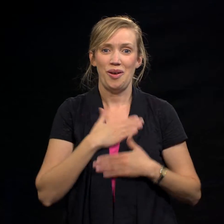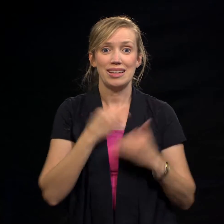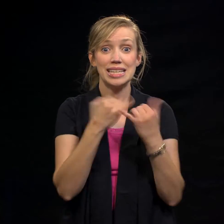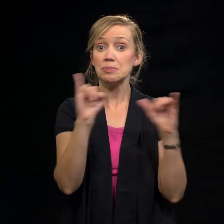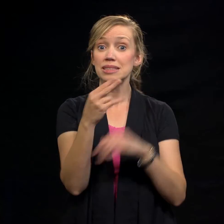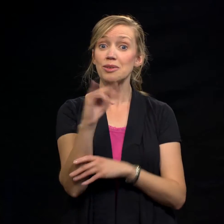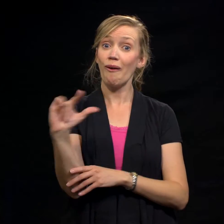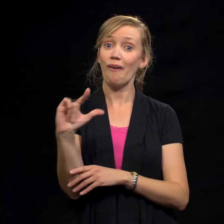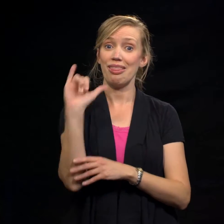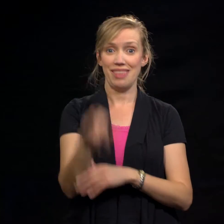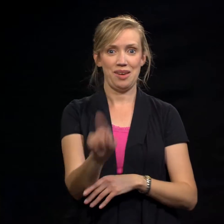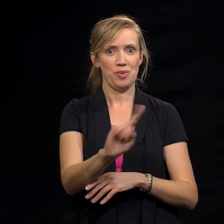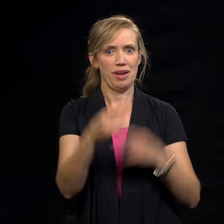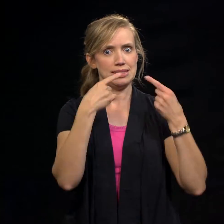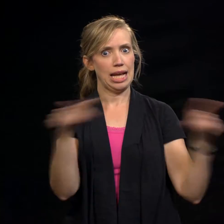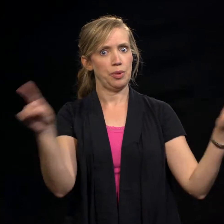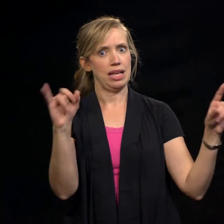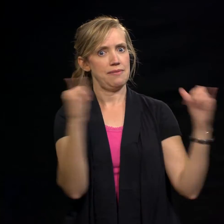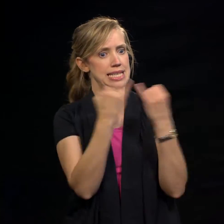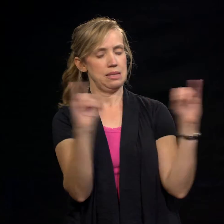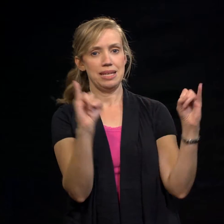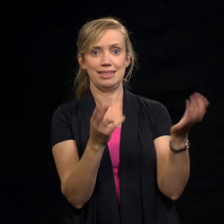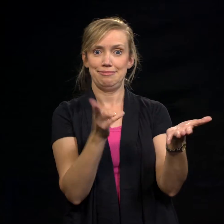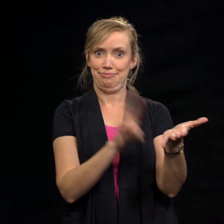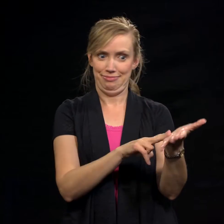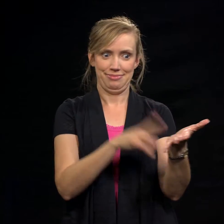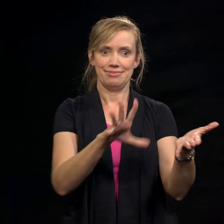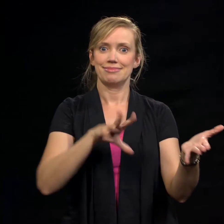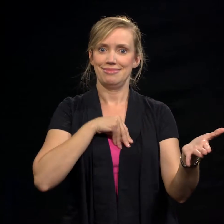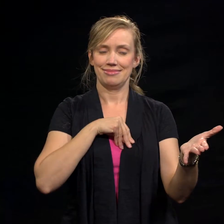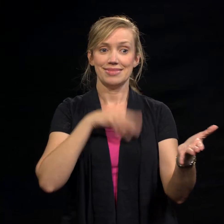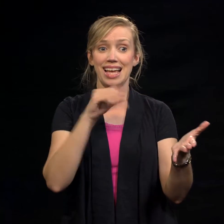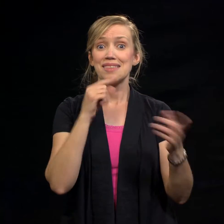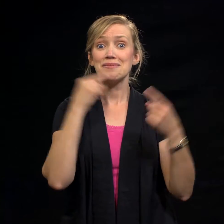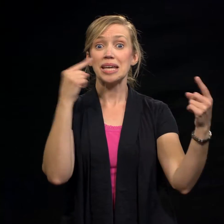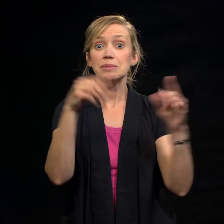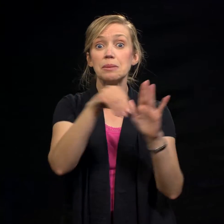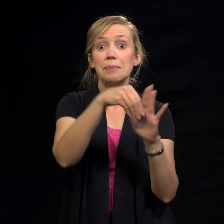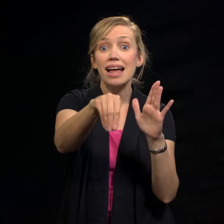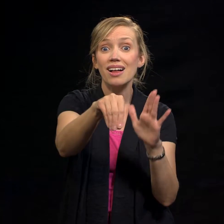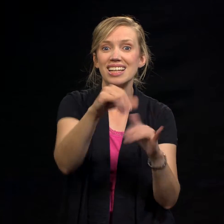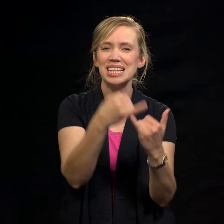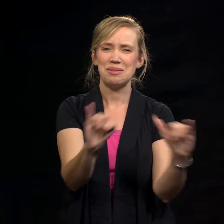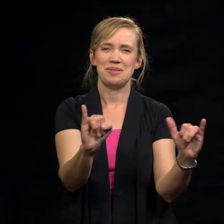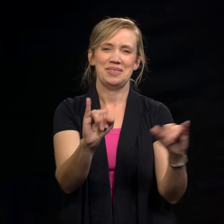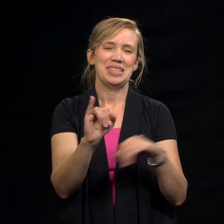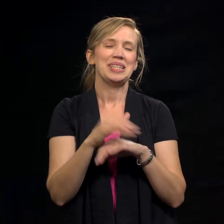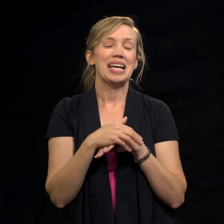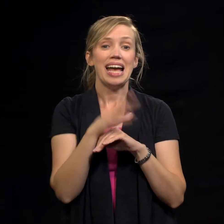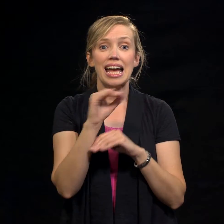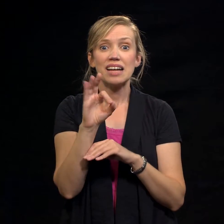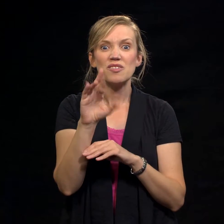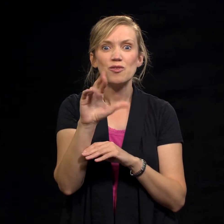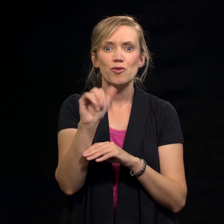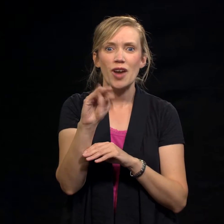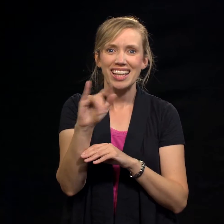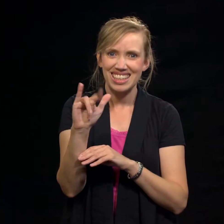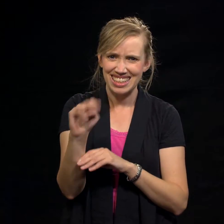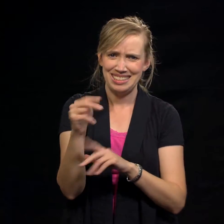Independence Hall, where the Declaration of Independence was adopted, the famous Liberty Bell, the Benjamin Franklin sites. Now, Franklin was a colorful